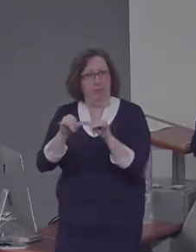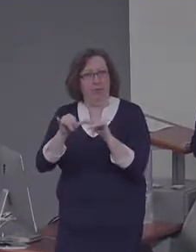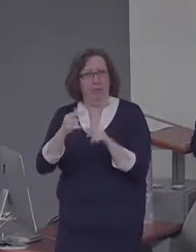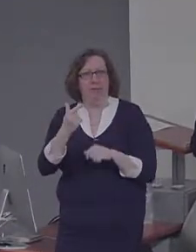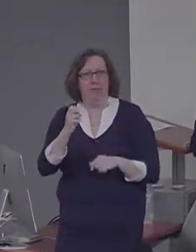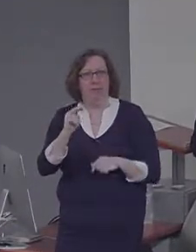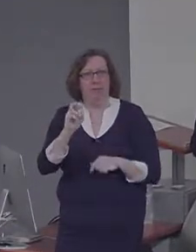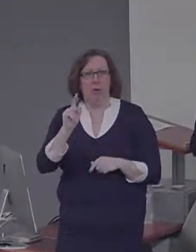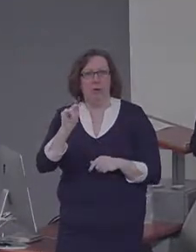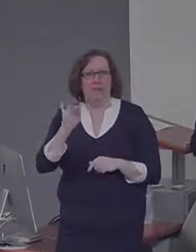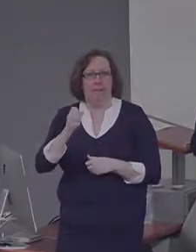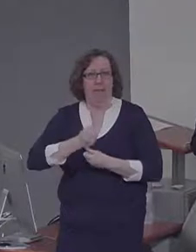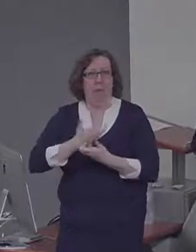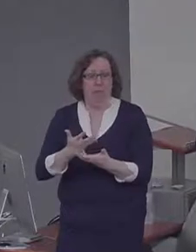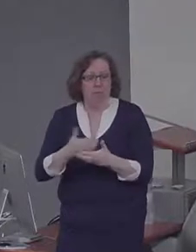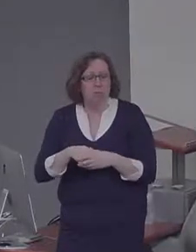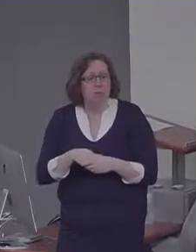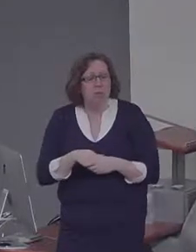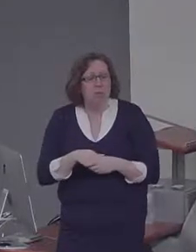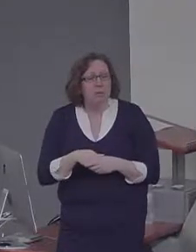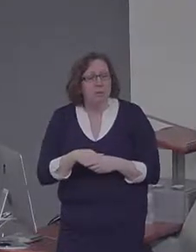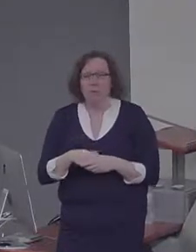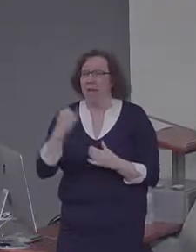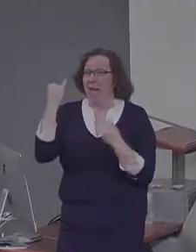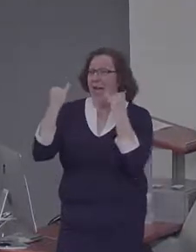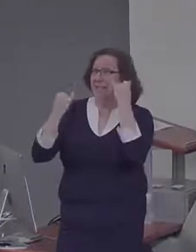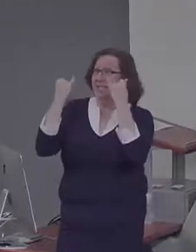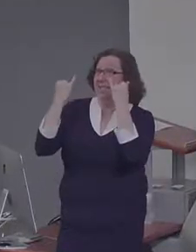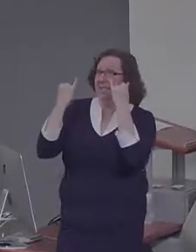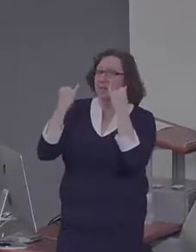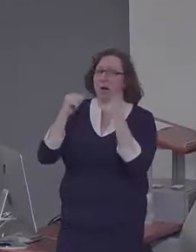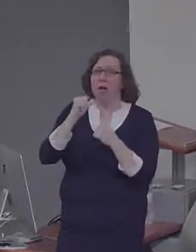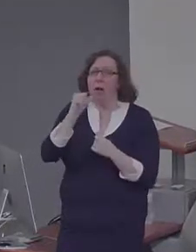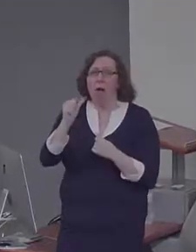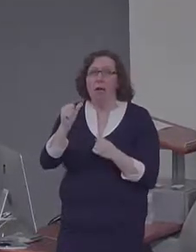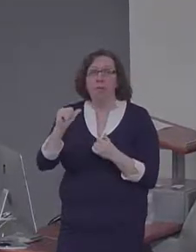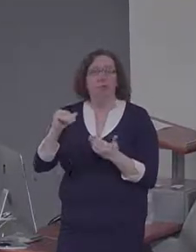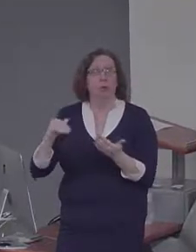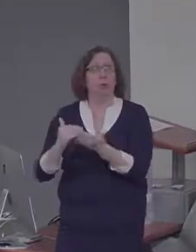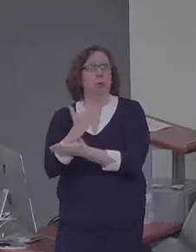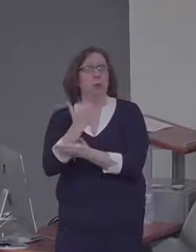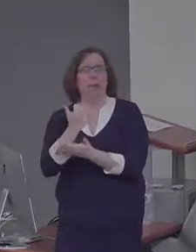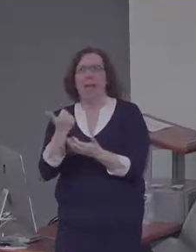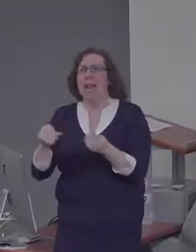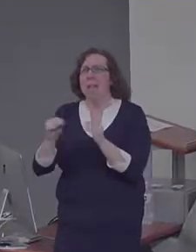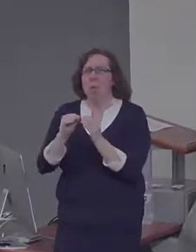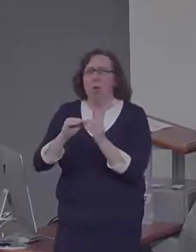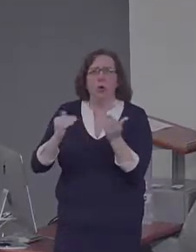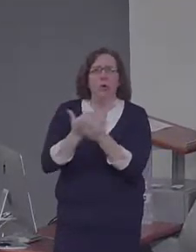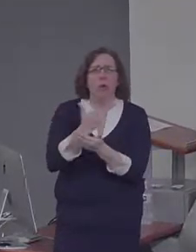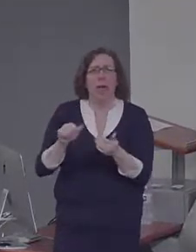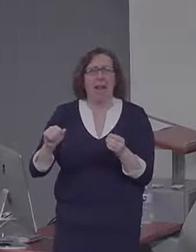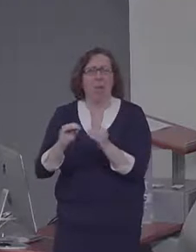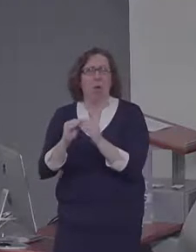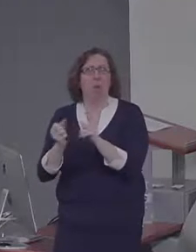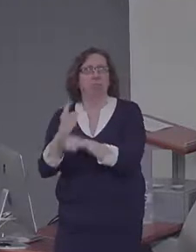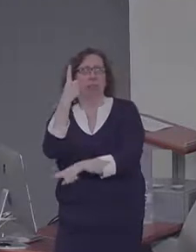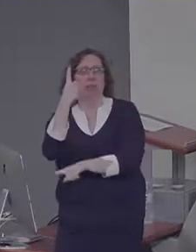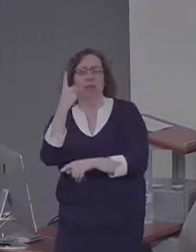coming up with after the specificity induction aren't any more original or aren't any more novel than after the control induction. They're just a few more of